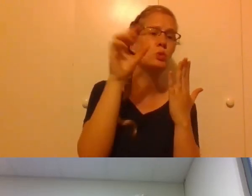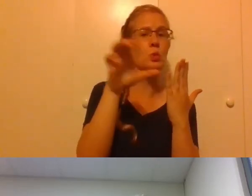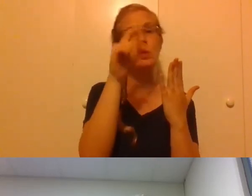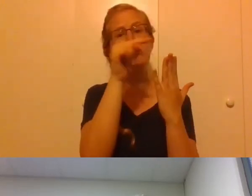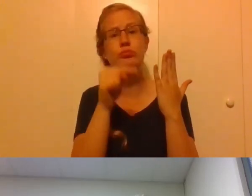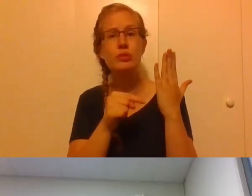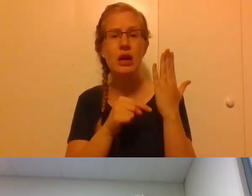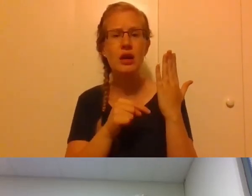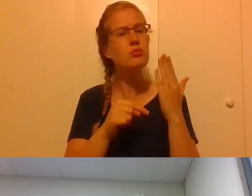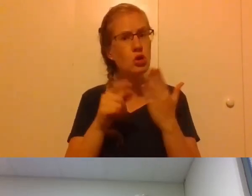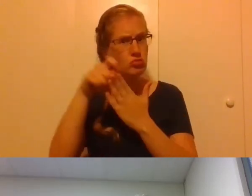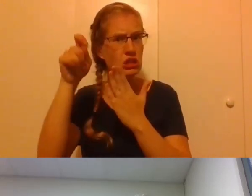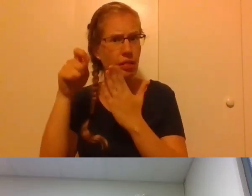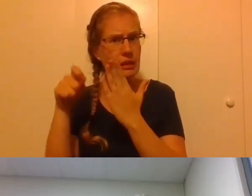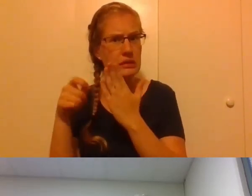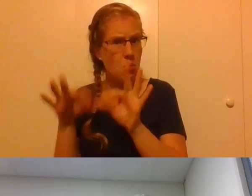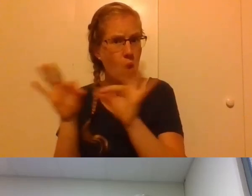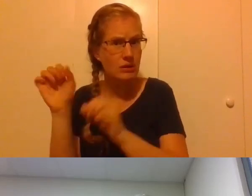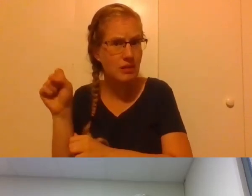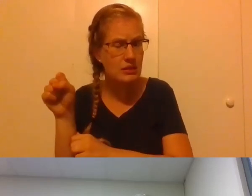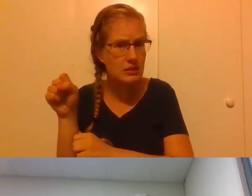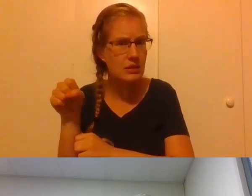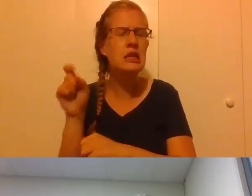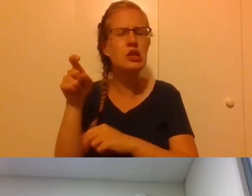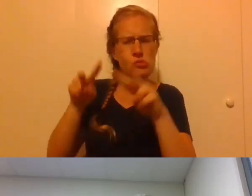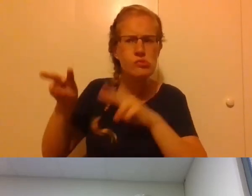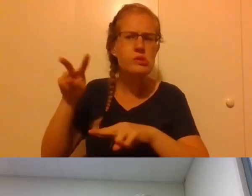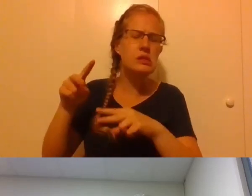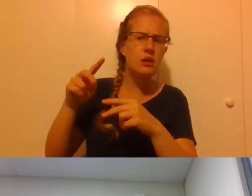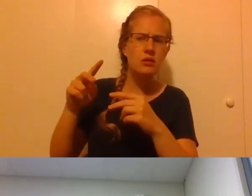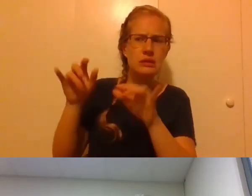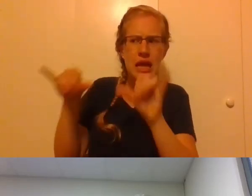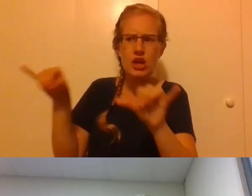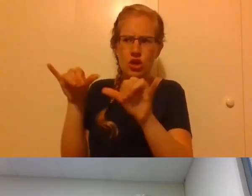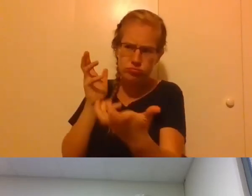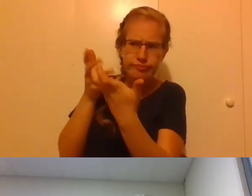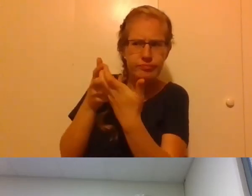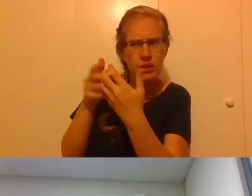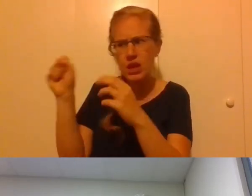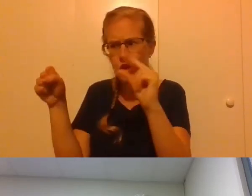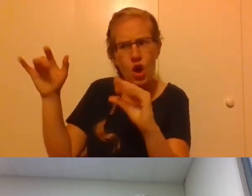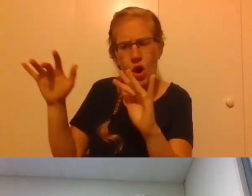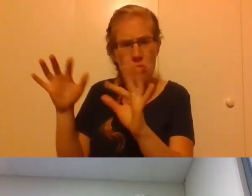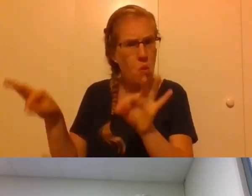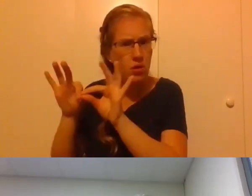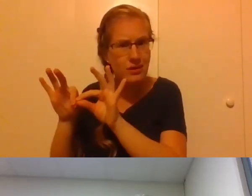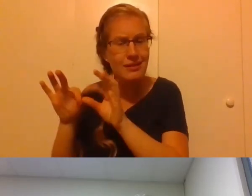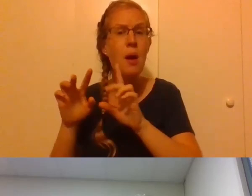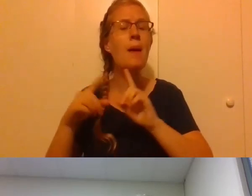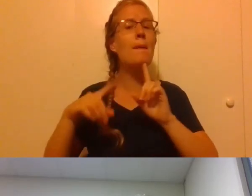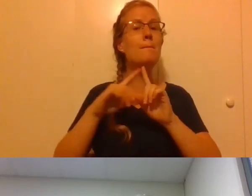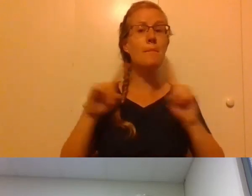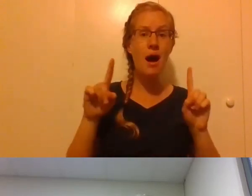that. I don't mean we shouldn't have checklists because you do need to look and see how you're meeting standards. I mean that, that